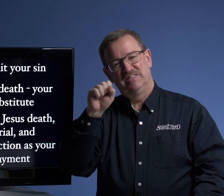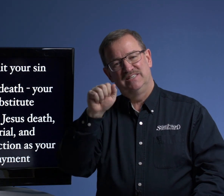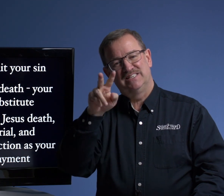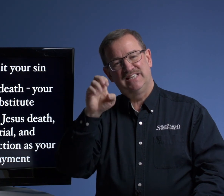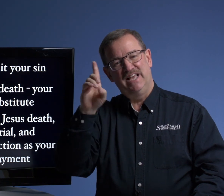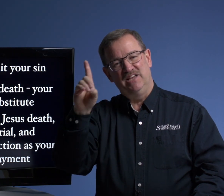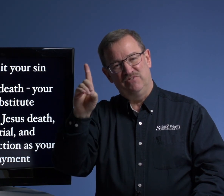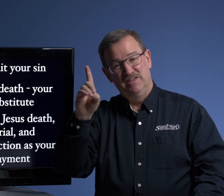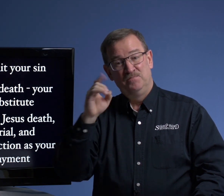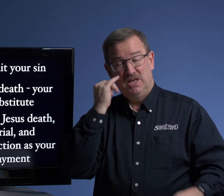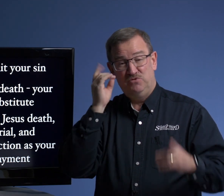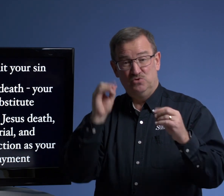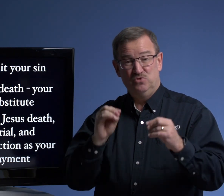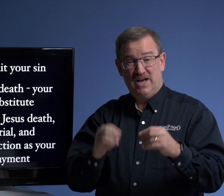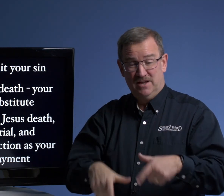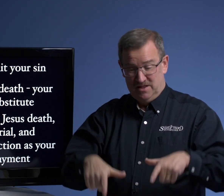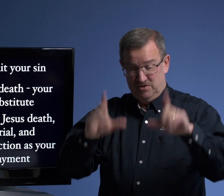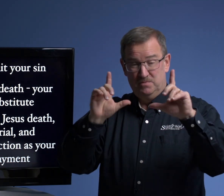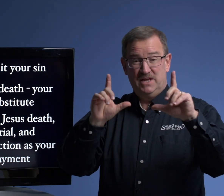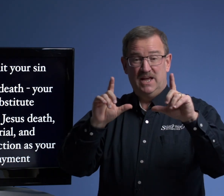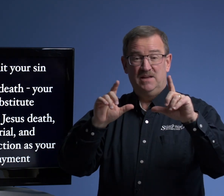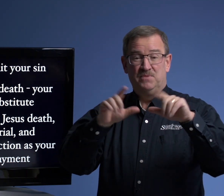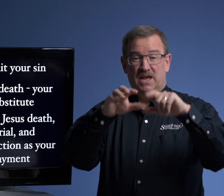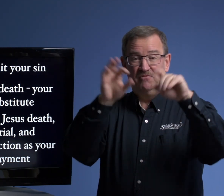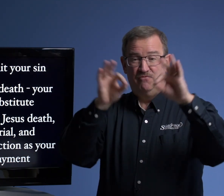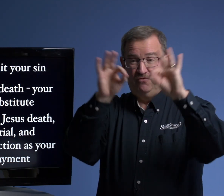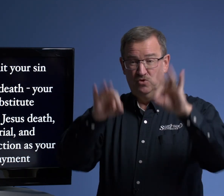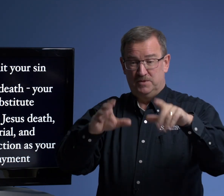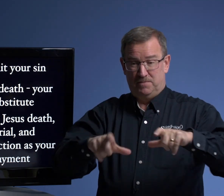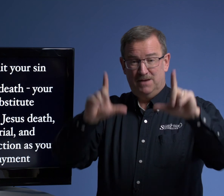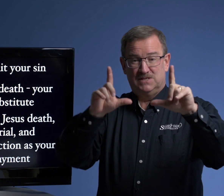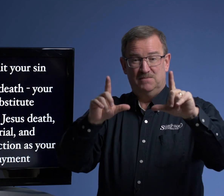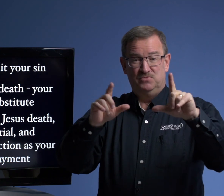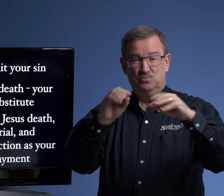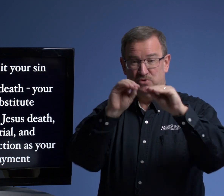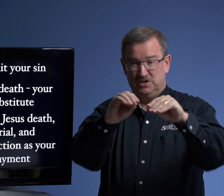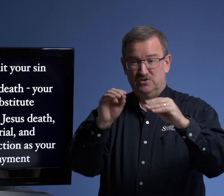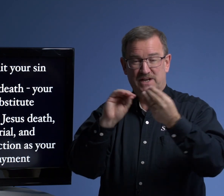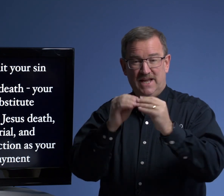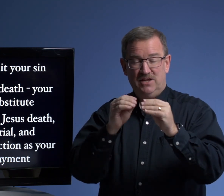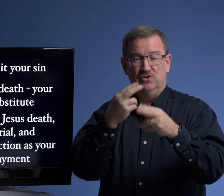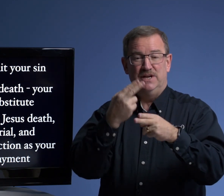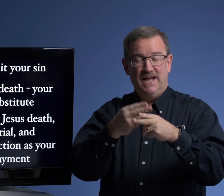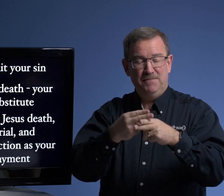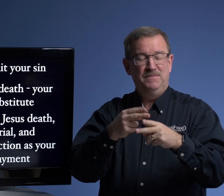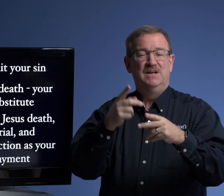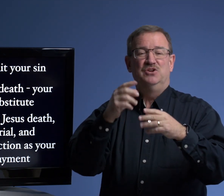slash saved. If you'll do that, there will be a form that pops up. You put in your name, your